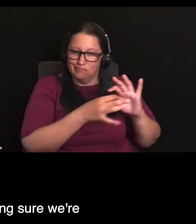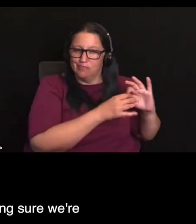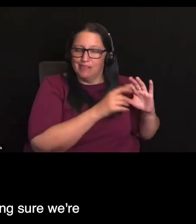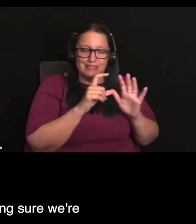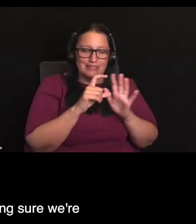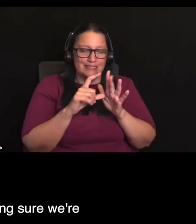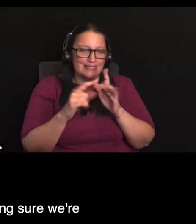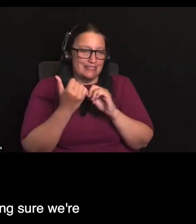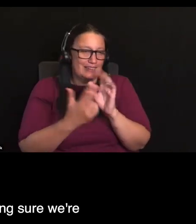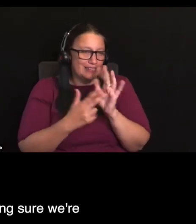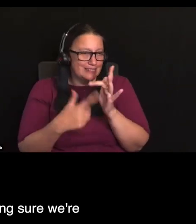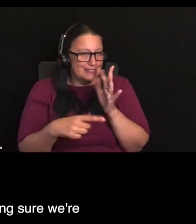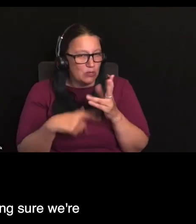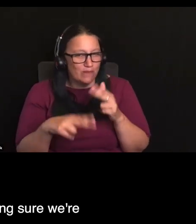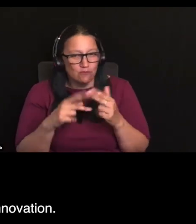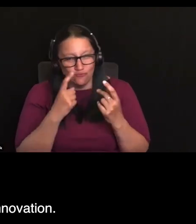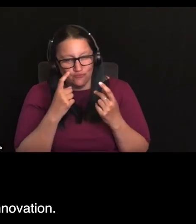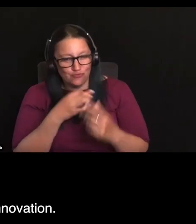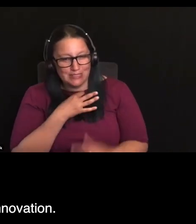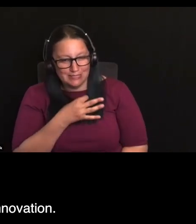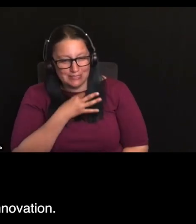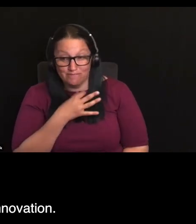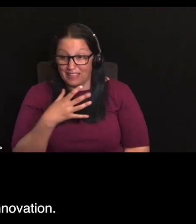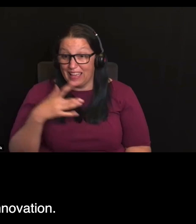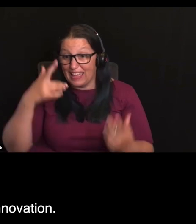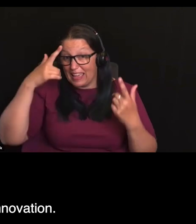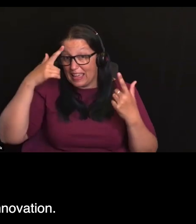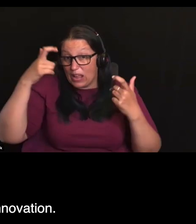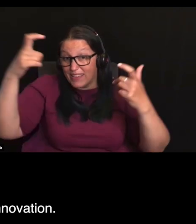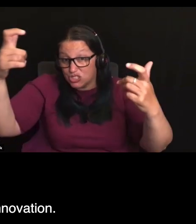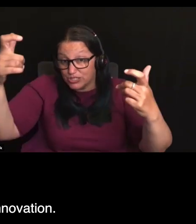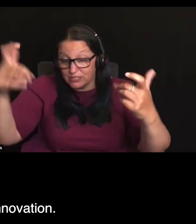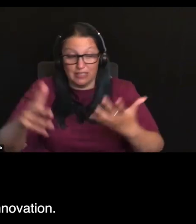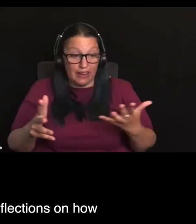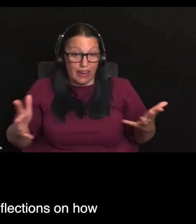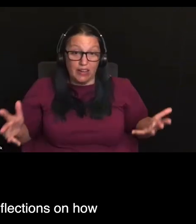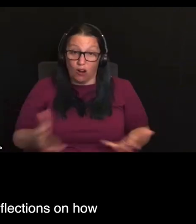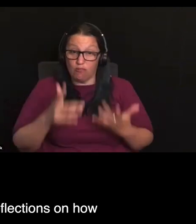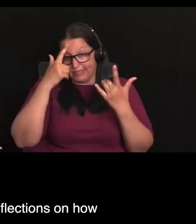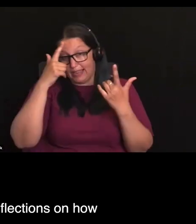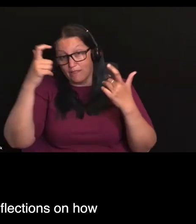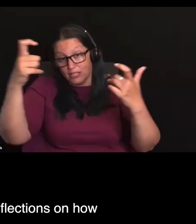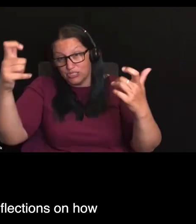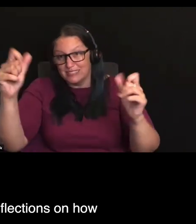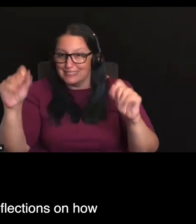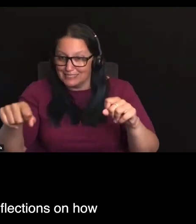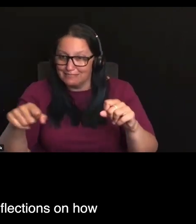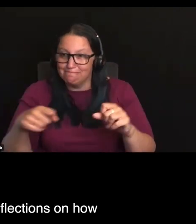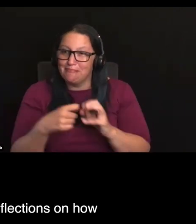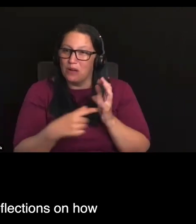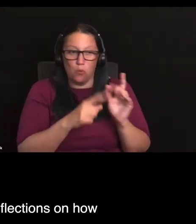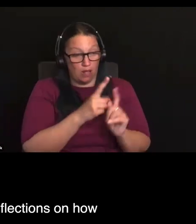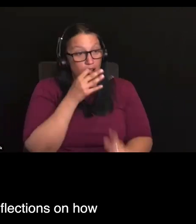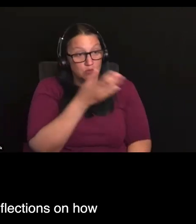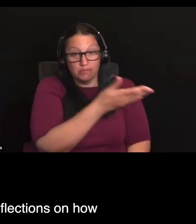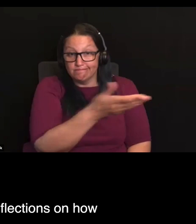is around innovation and making sure we're continuing to encourage innovation and maybe to any of